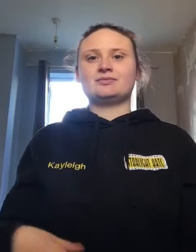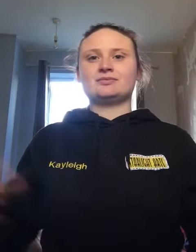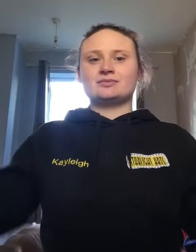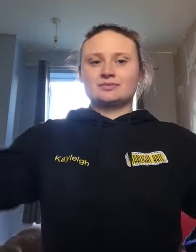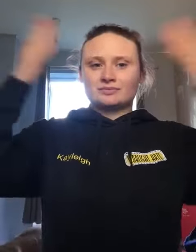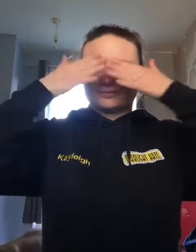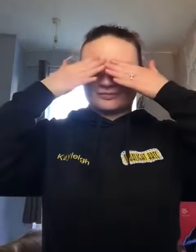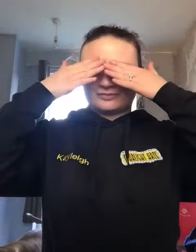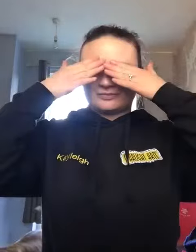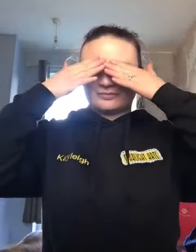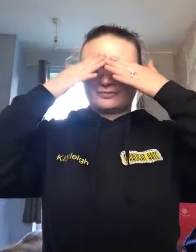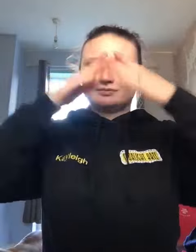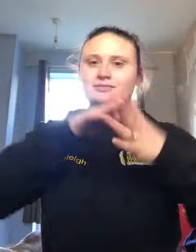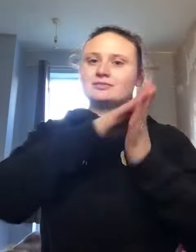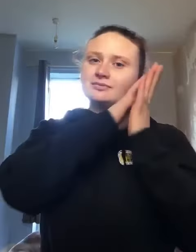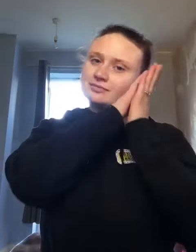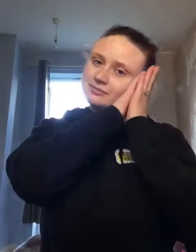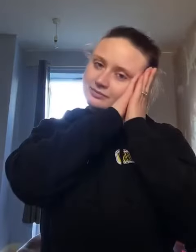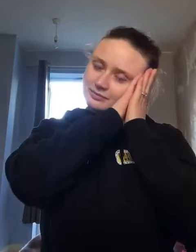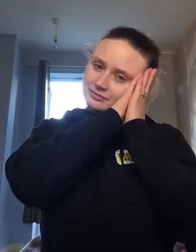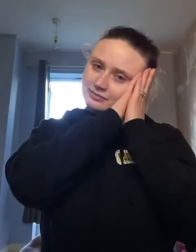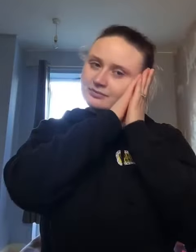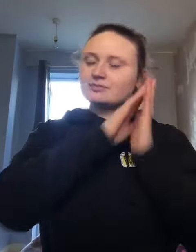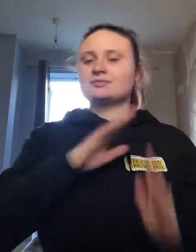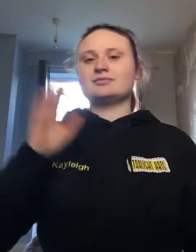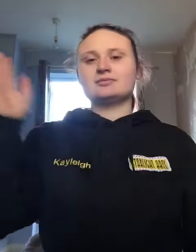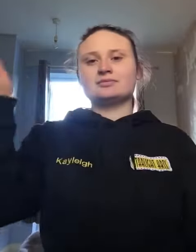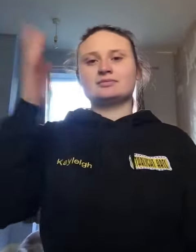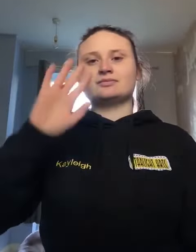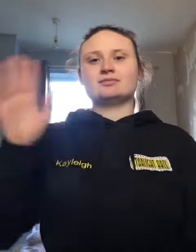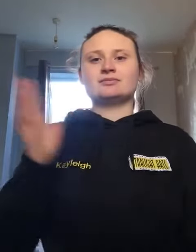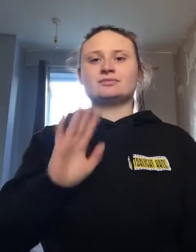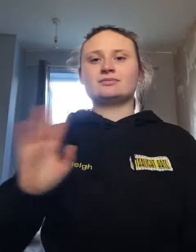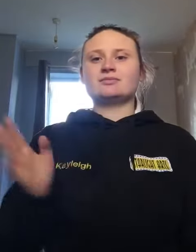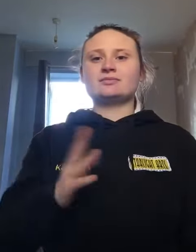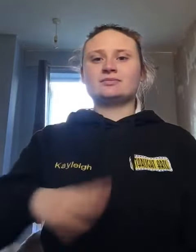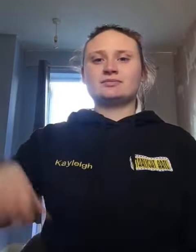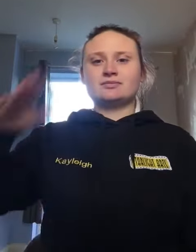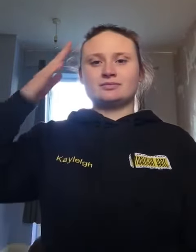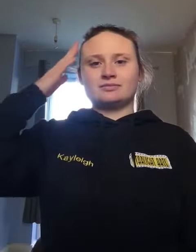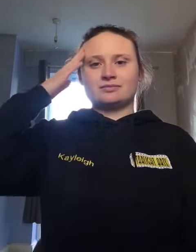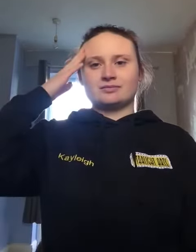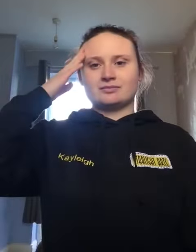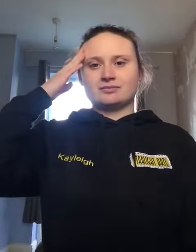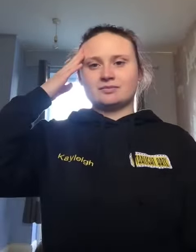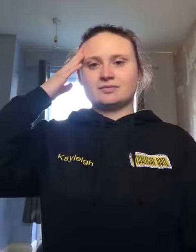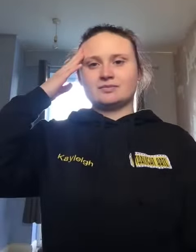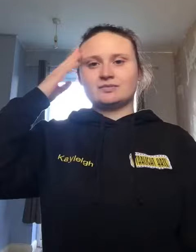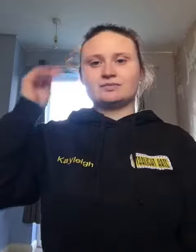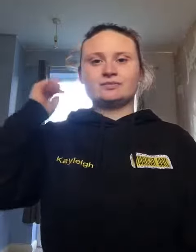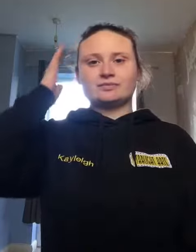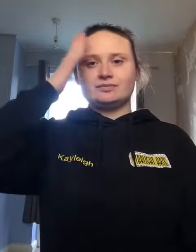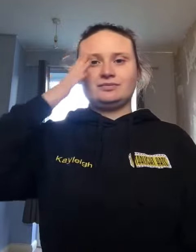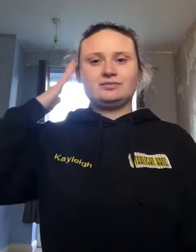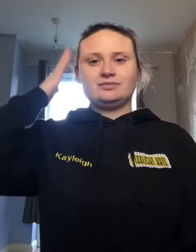Every night I lie in bed, the brightest colors fill my head, a million